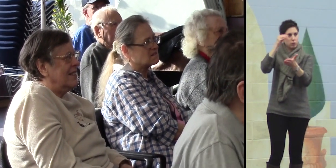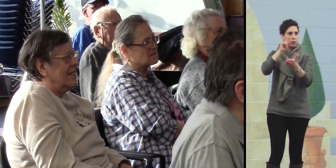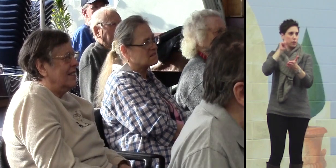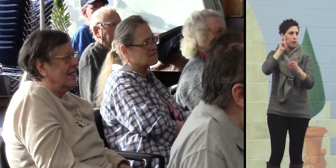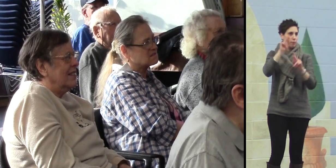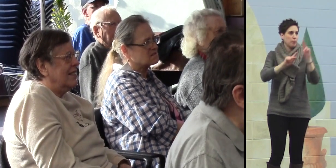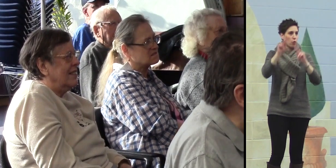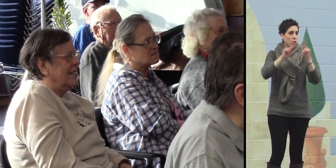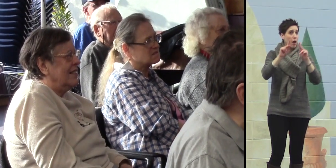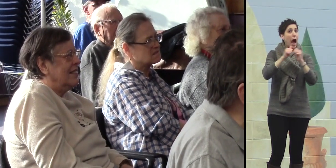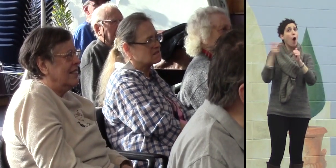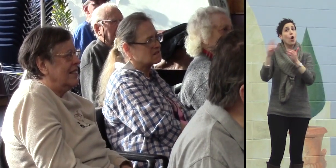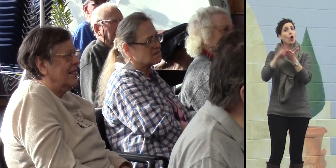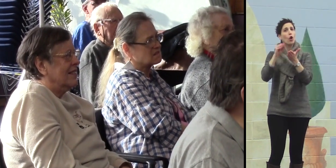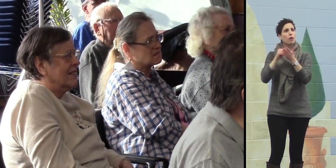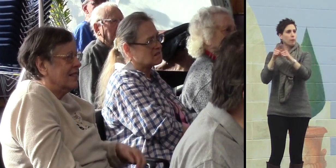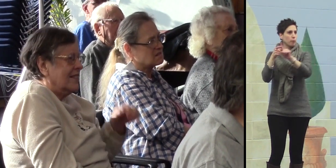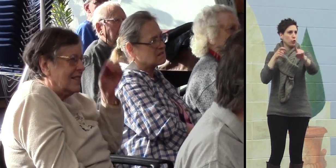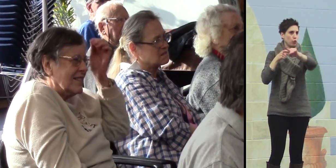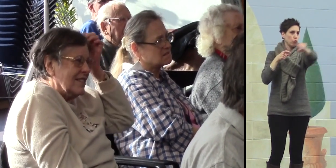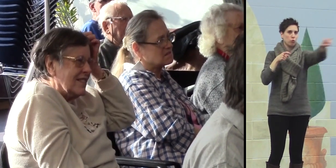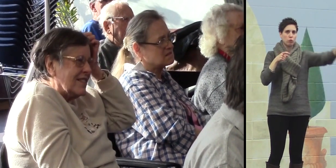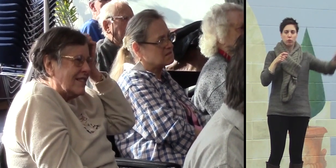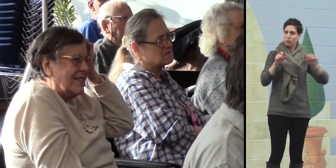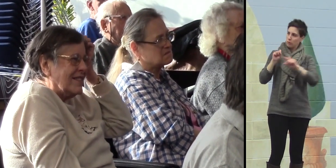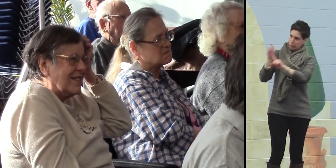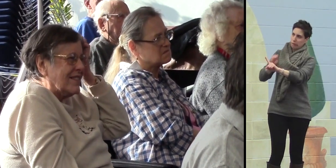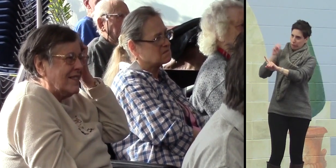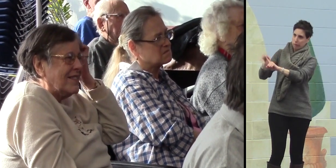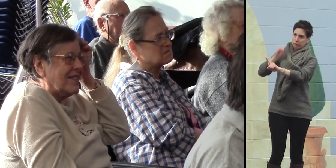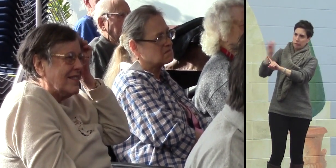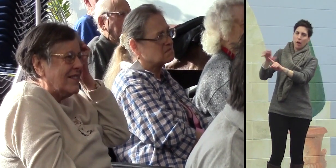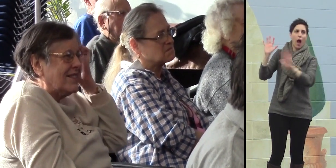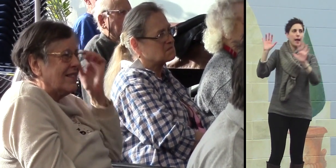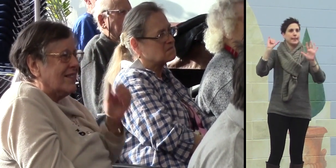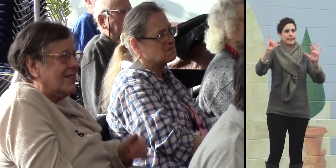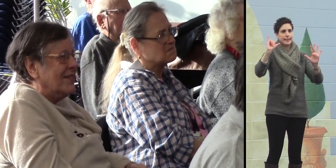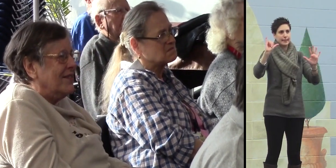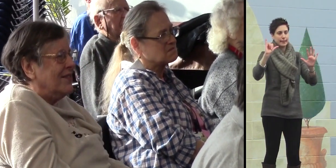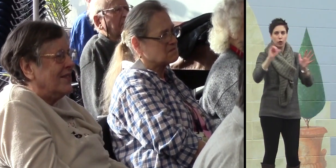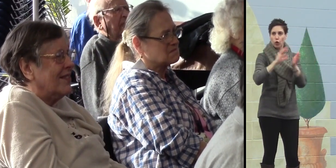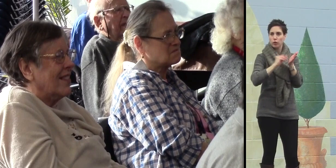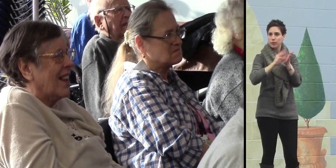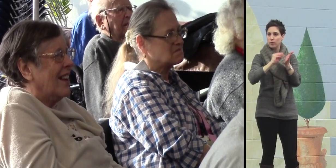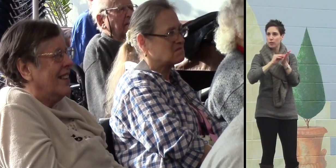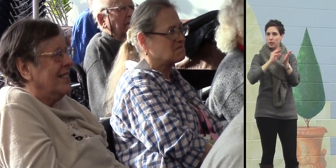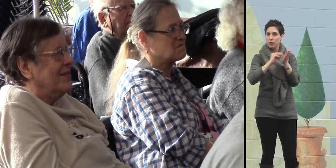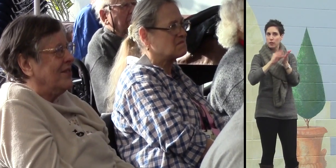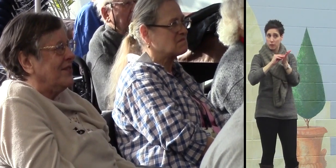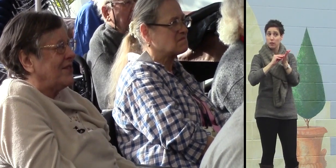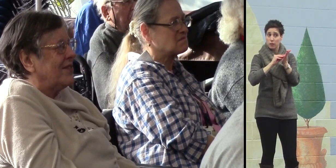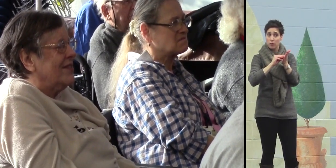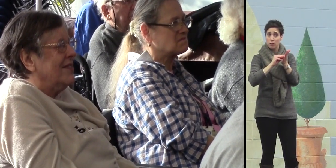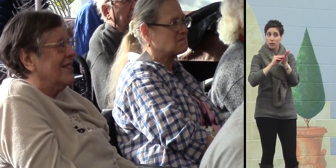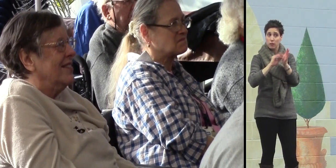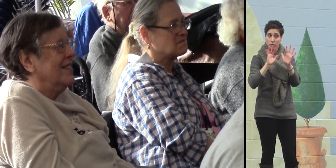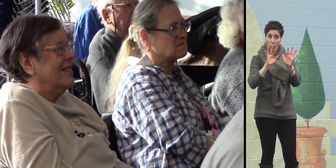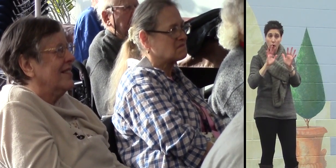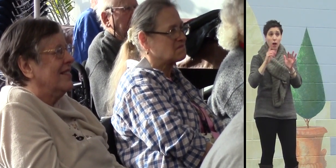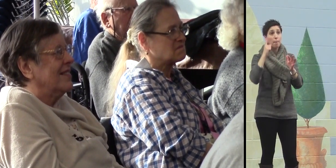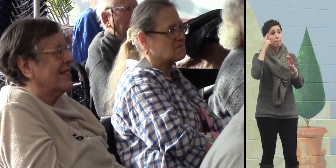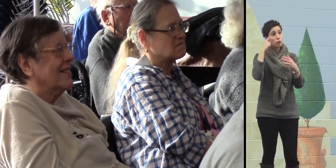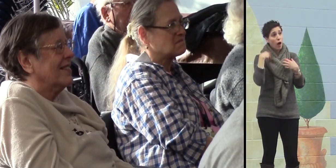you can teach them. And we can share our experiences. And we need those people. We need mental health